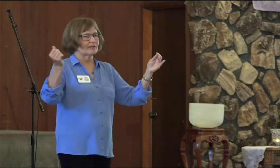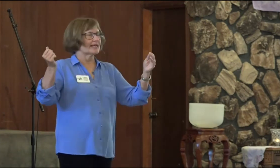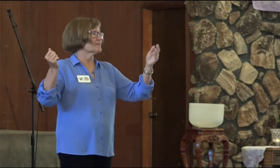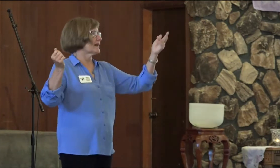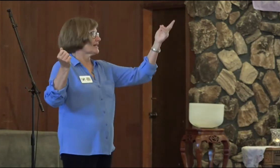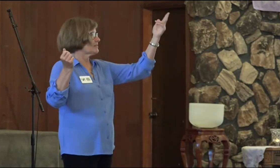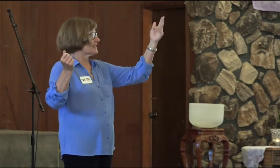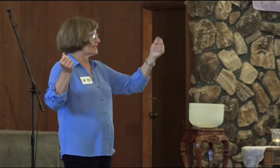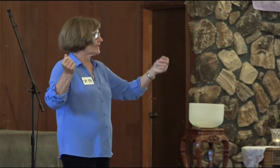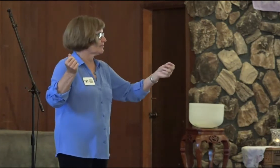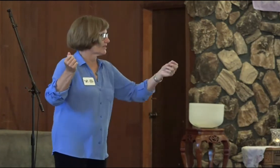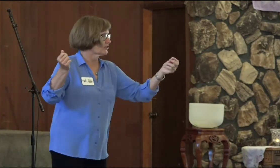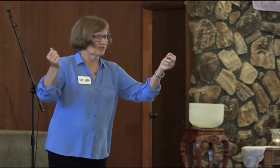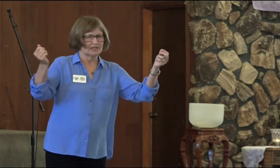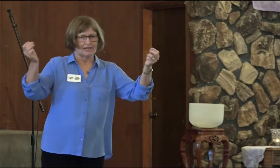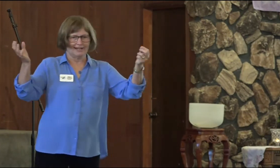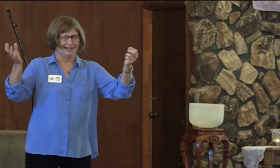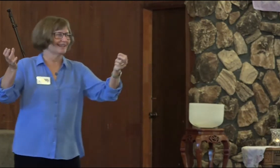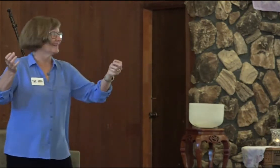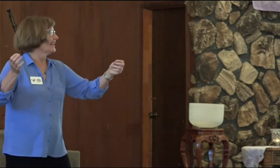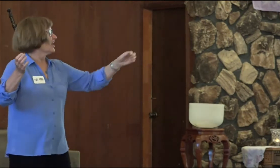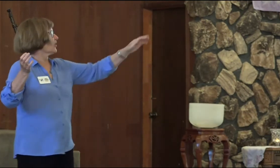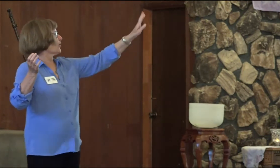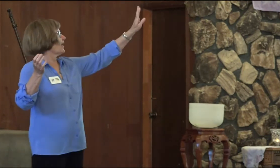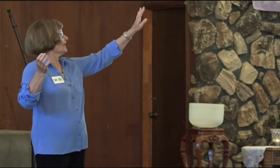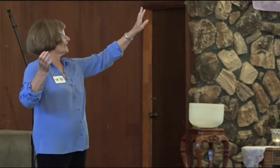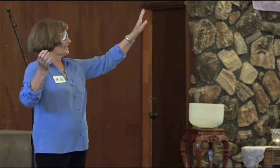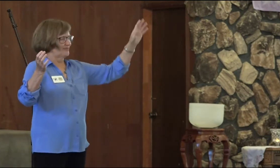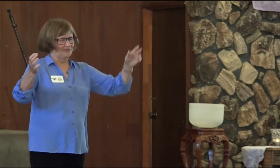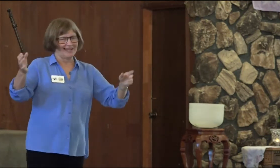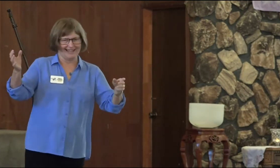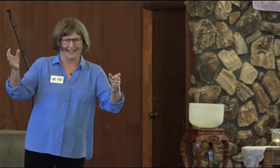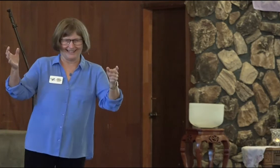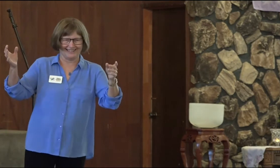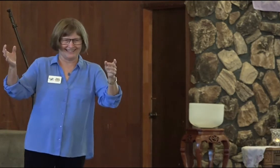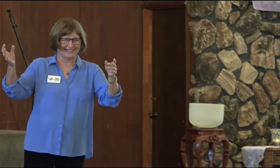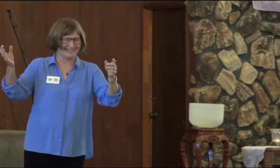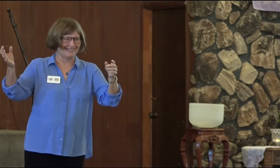Oh, that's my husband. He's taking pictures. Quietly, dear.